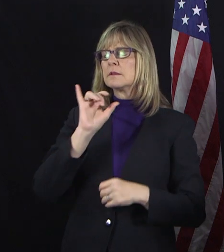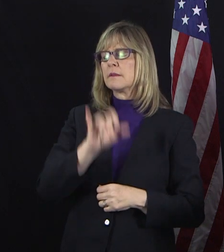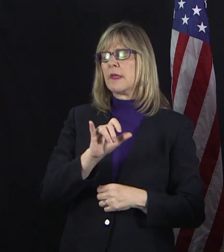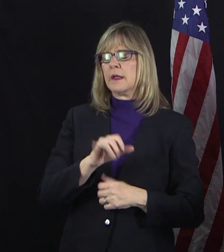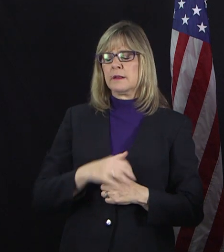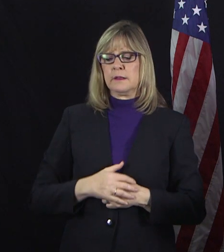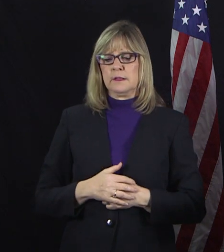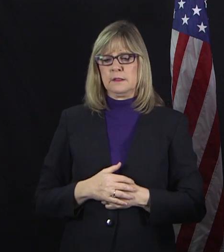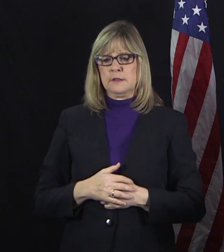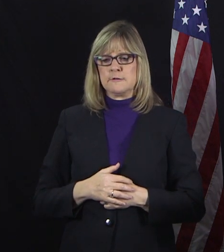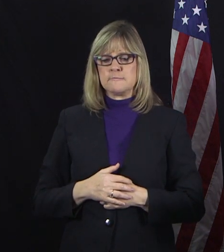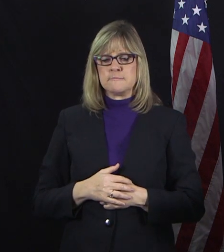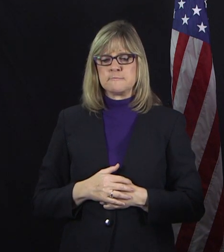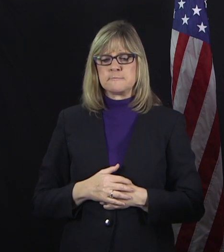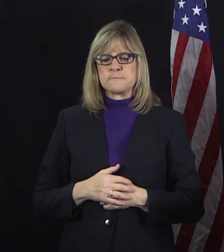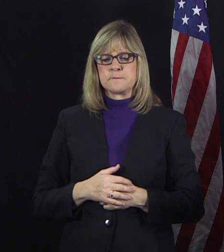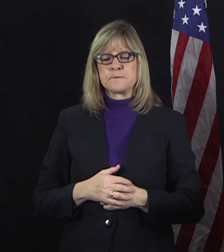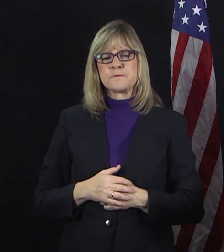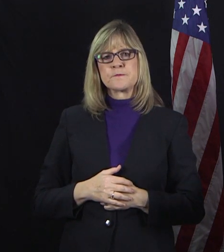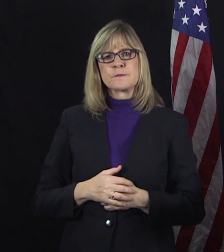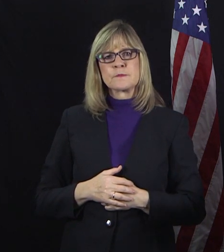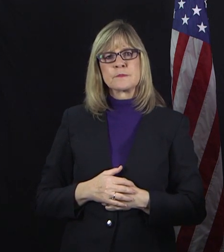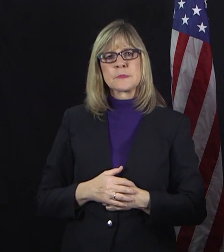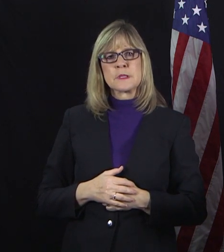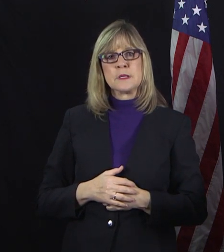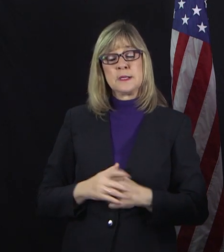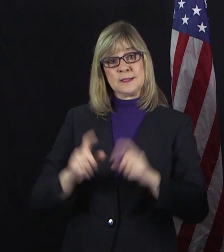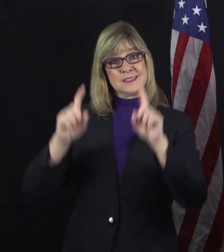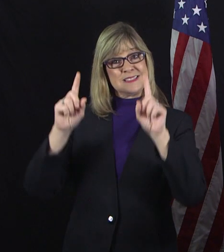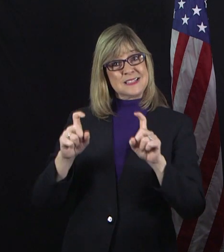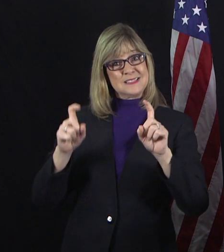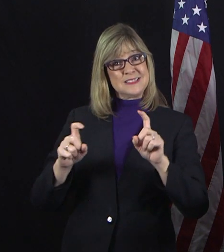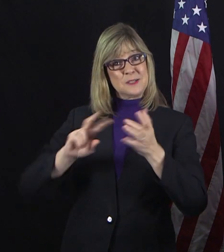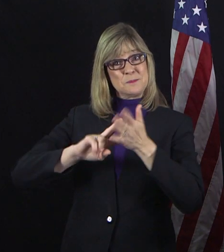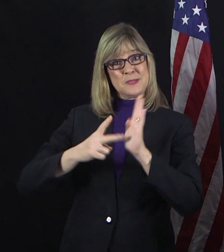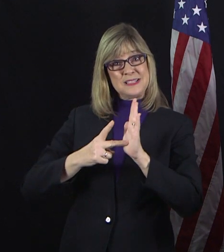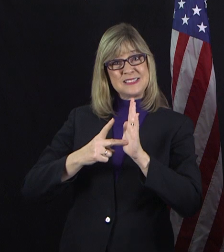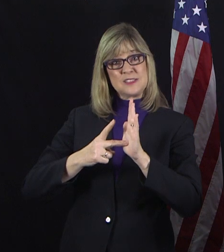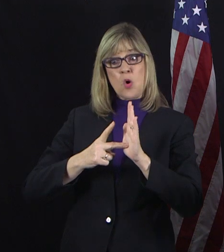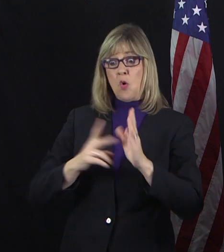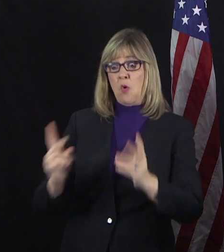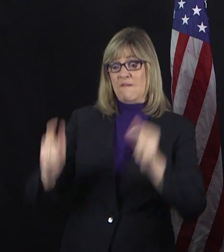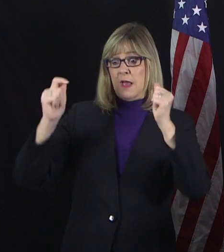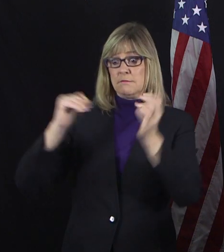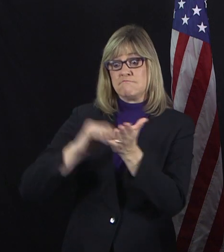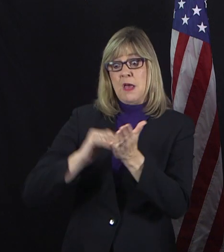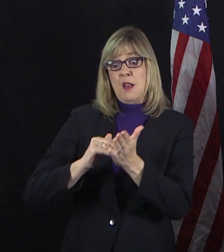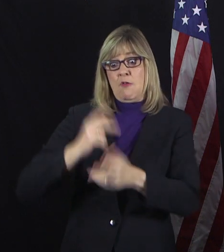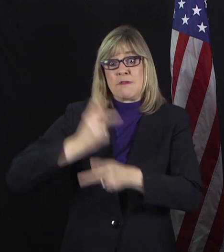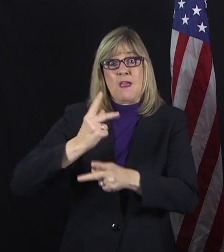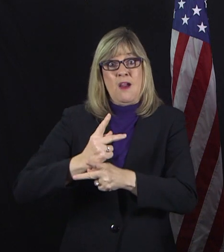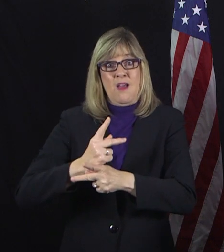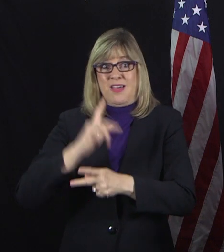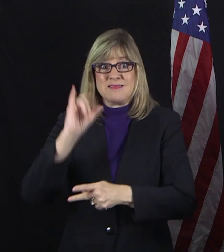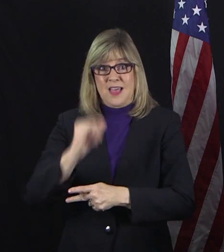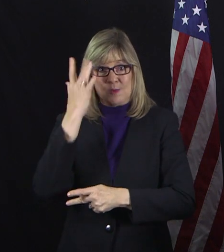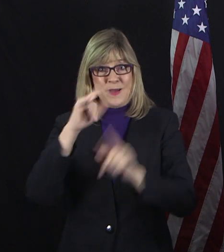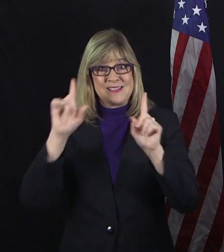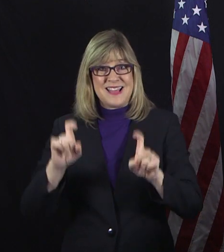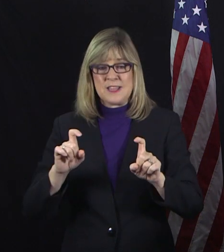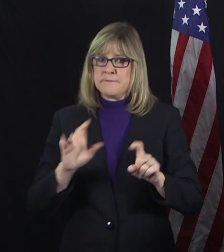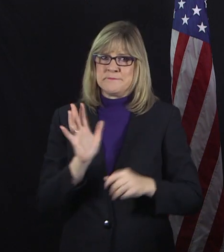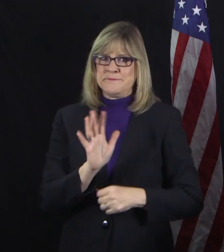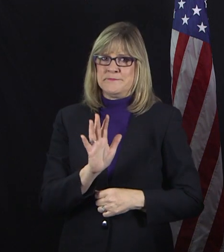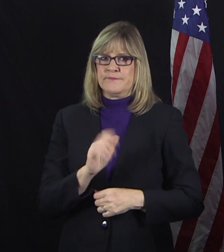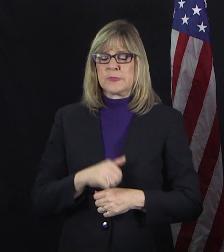doesn't necessarily result in a higher level of medical care. That's not why we're testing right now. When somebody gets